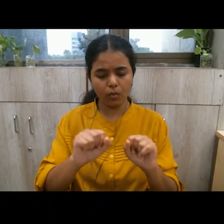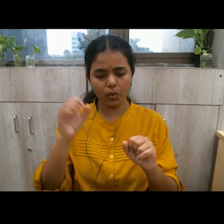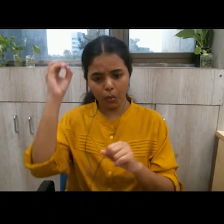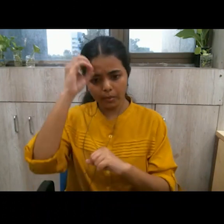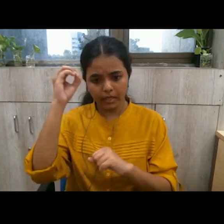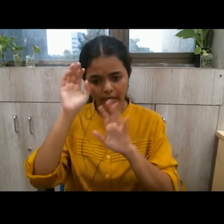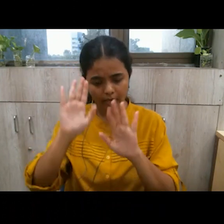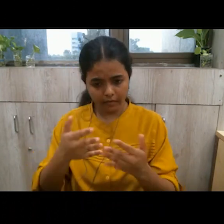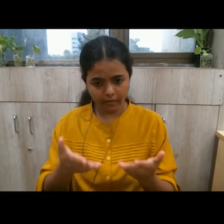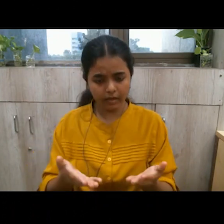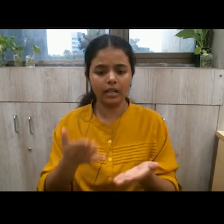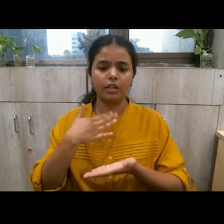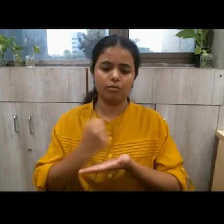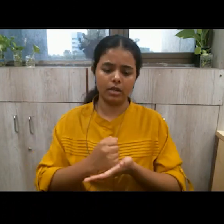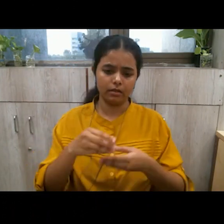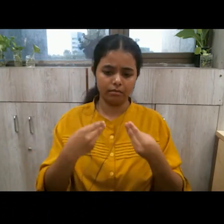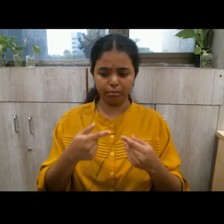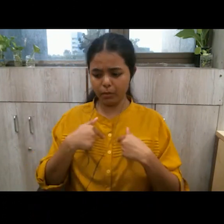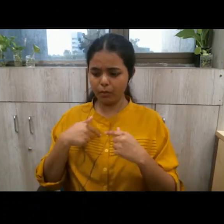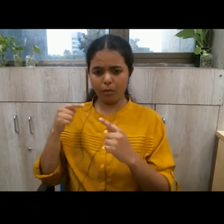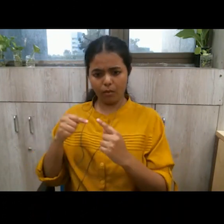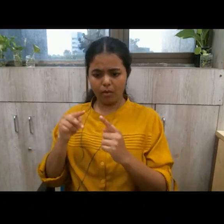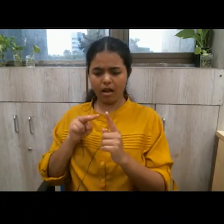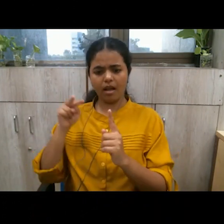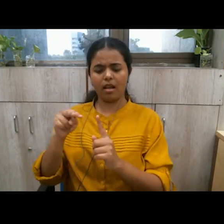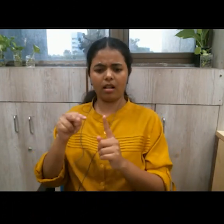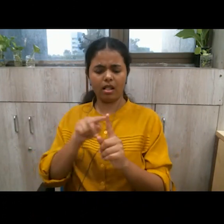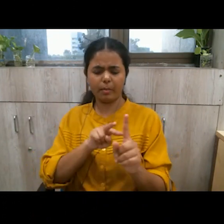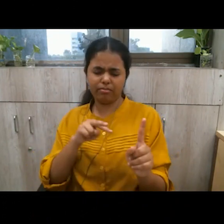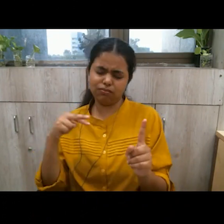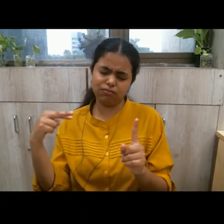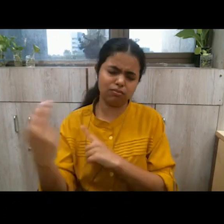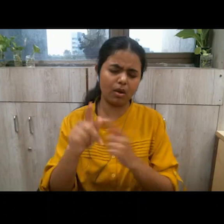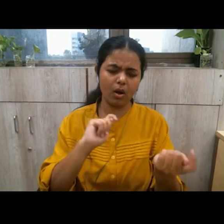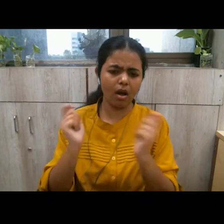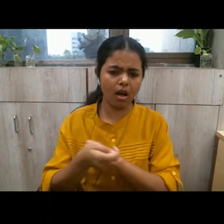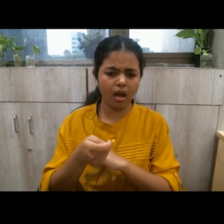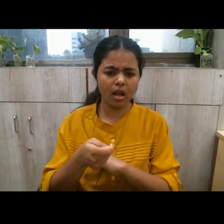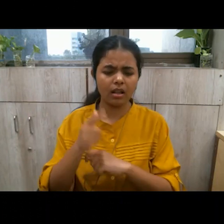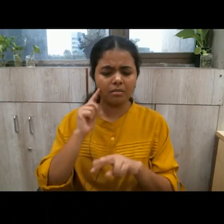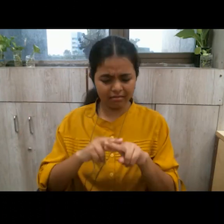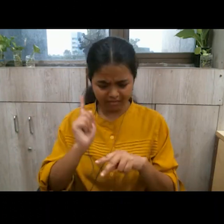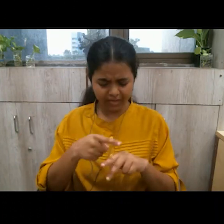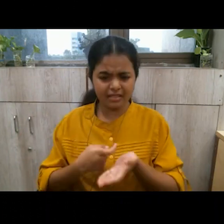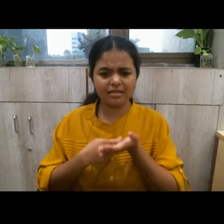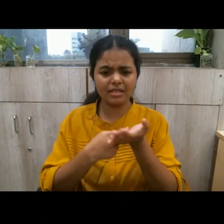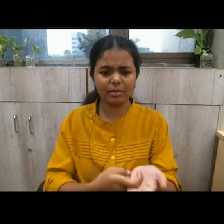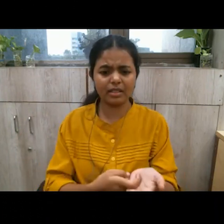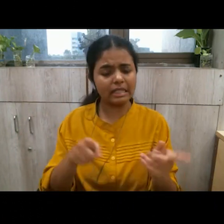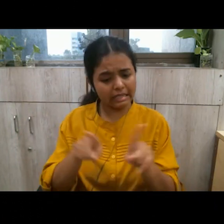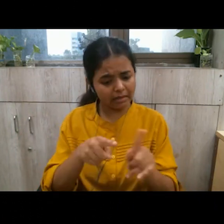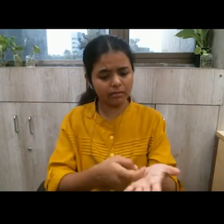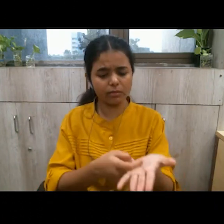who hold an opinion that is completely against your opinion you have to respect that if you expect that